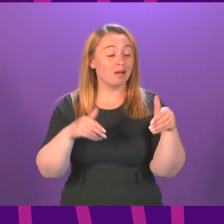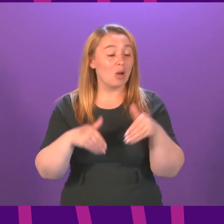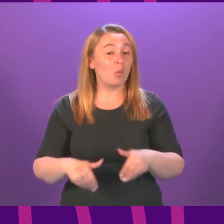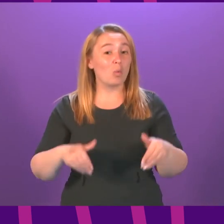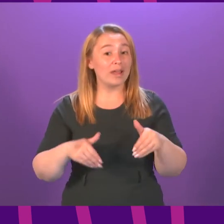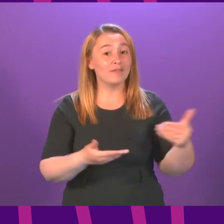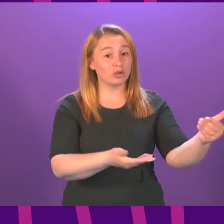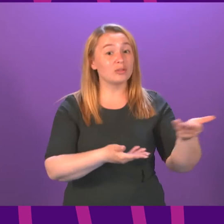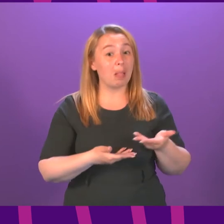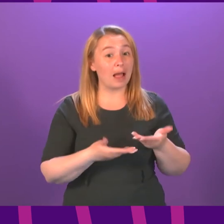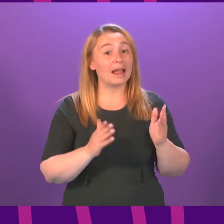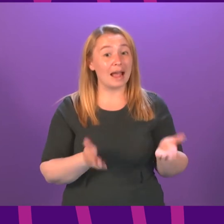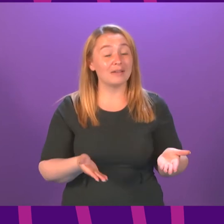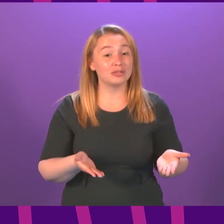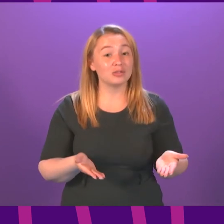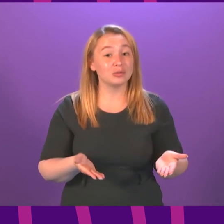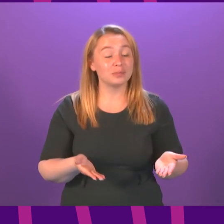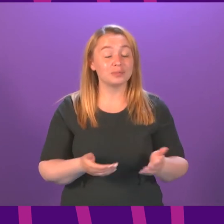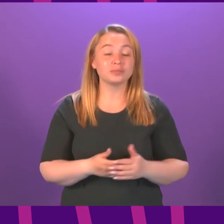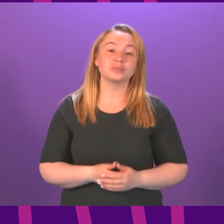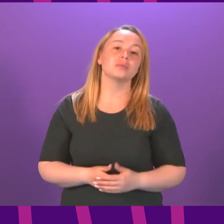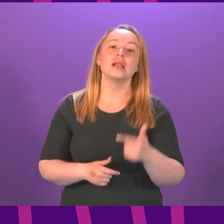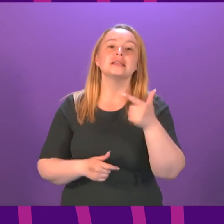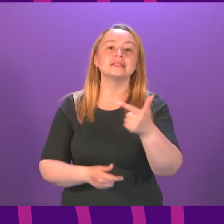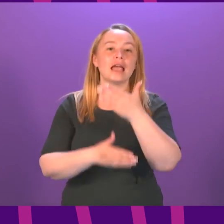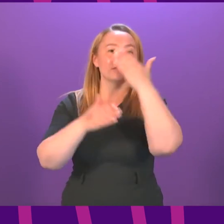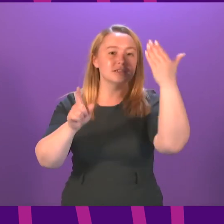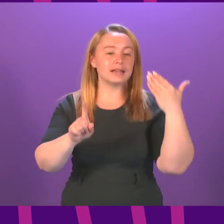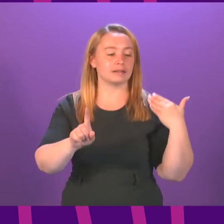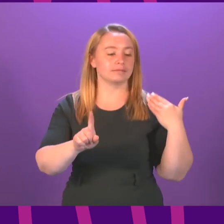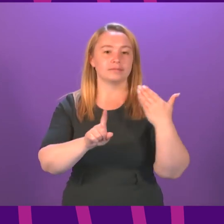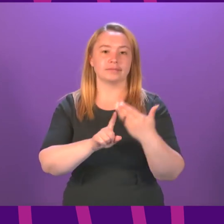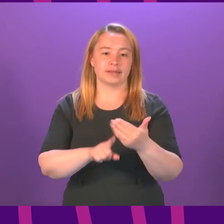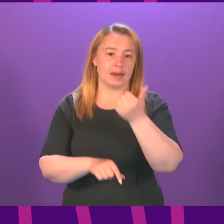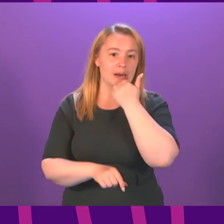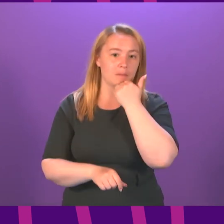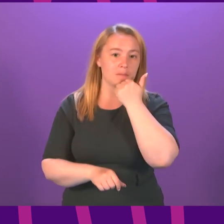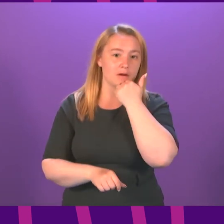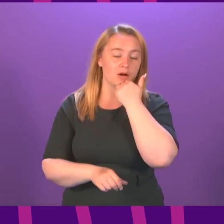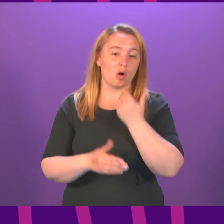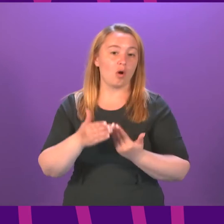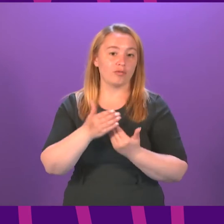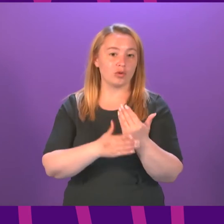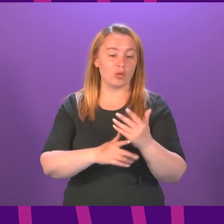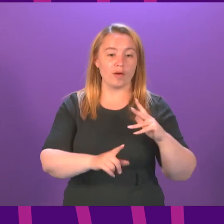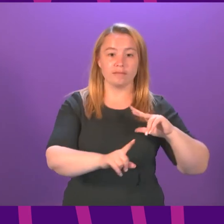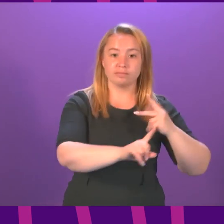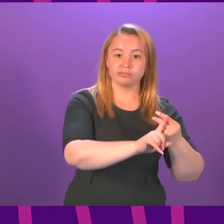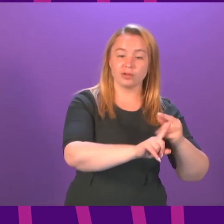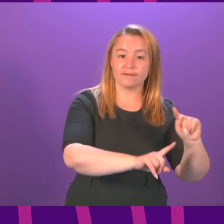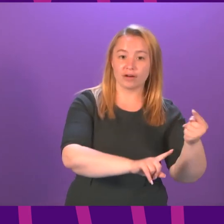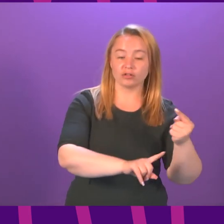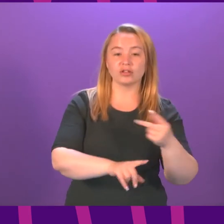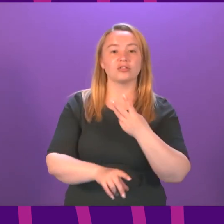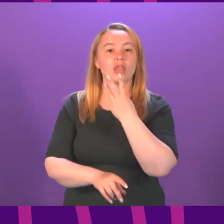so we are the latest seven day rolling total number of new first and second doses